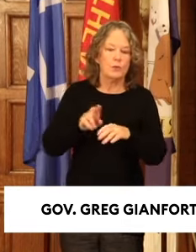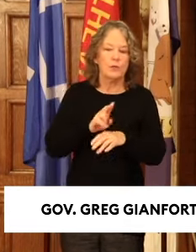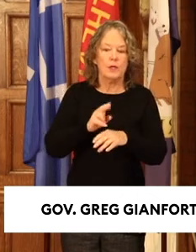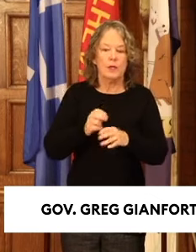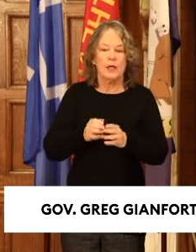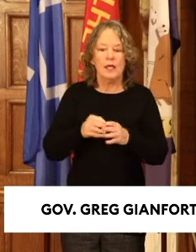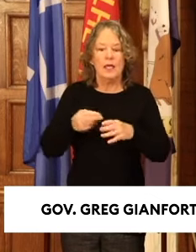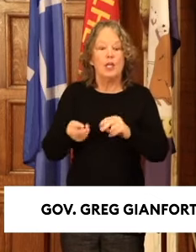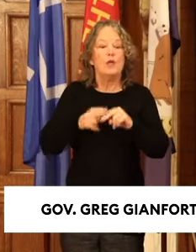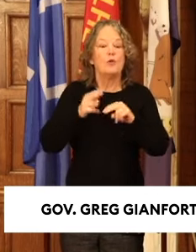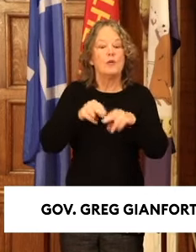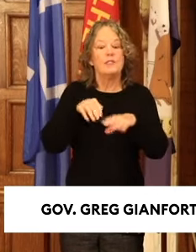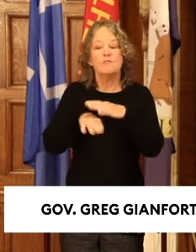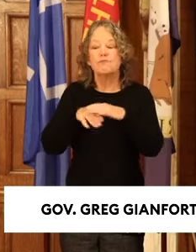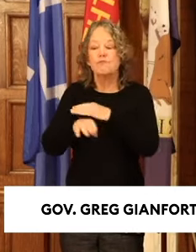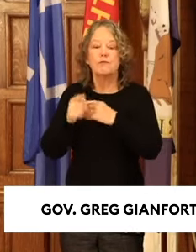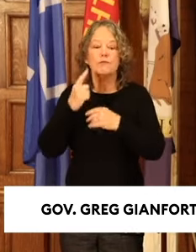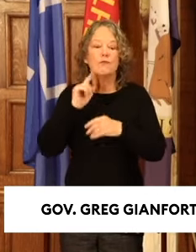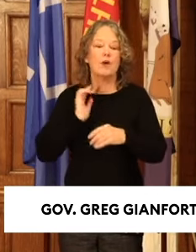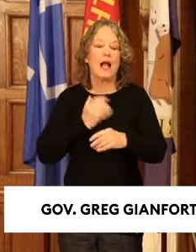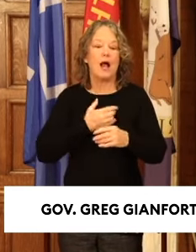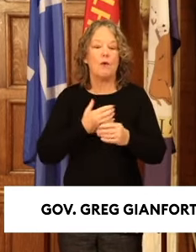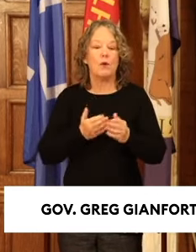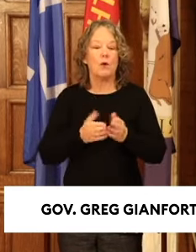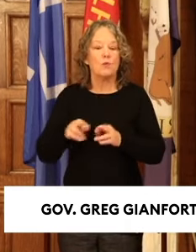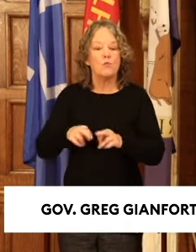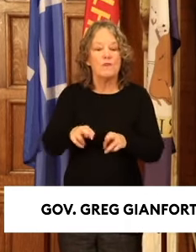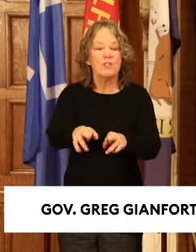rivers. So we have an aggressive conservation